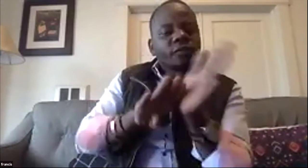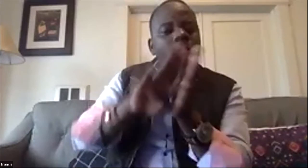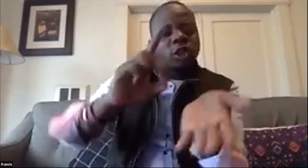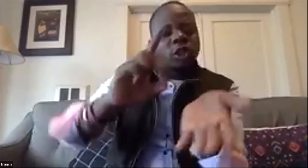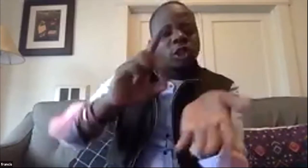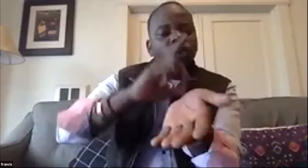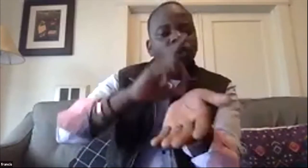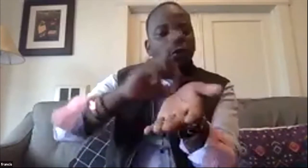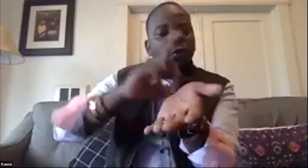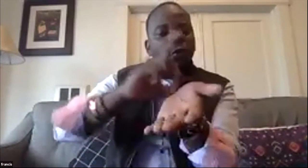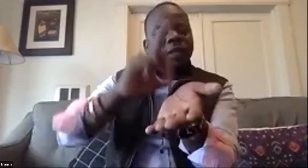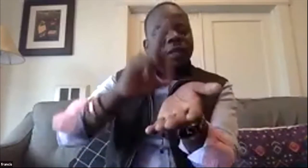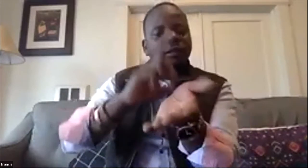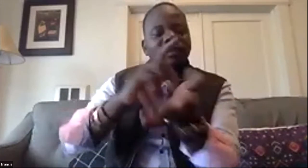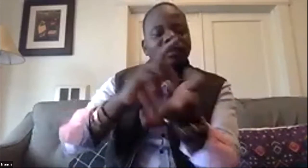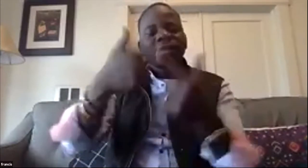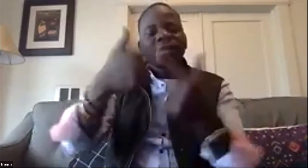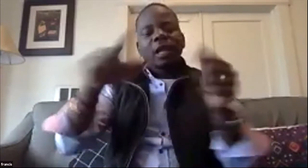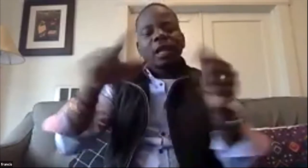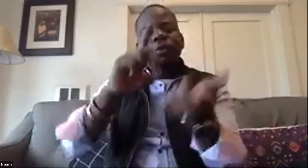and zambian uh spoken language